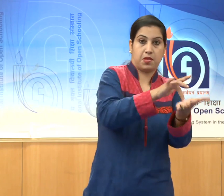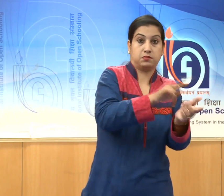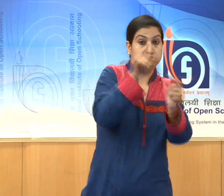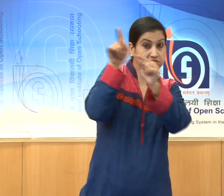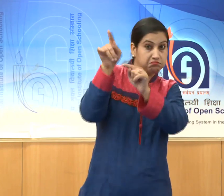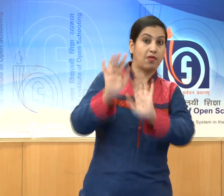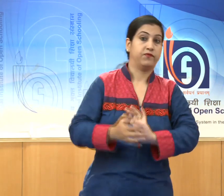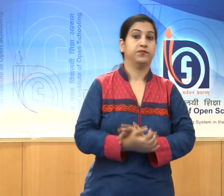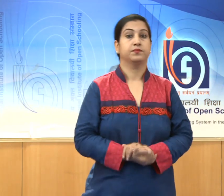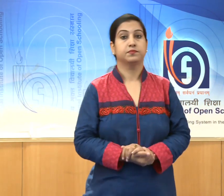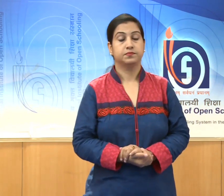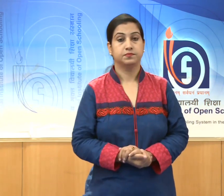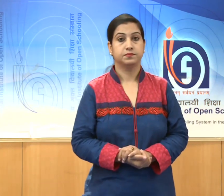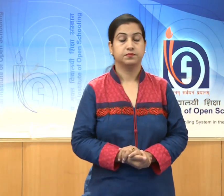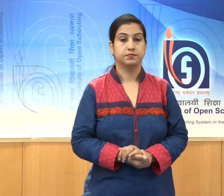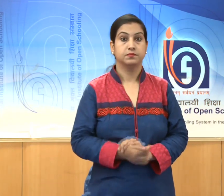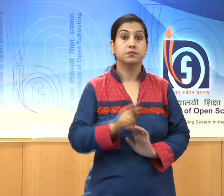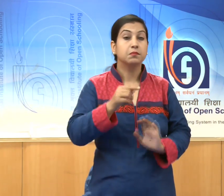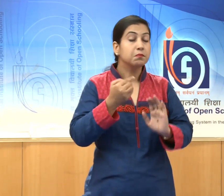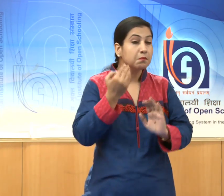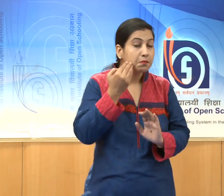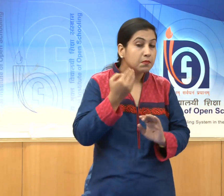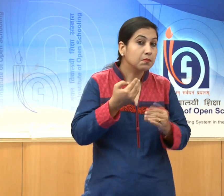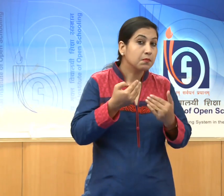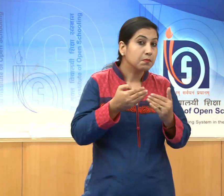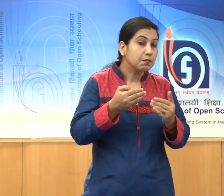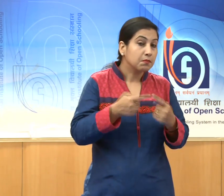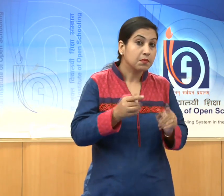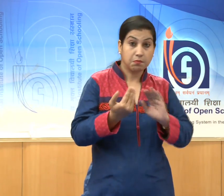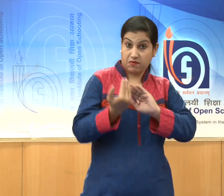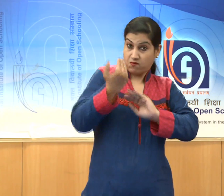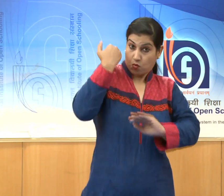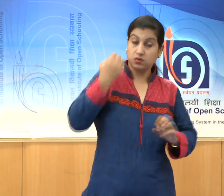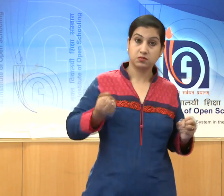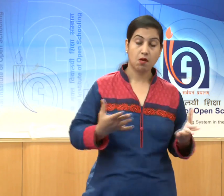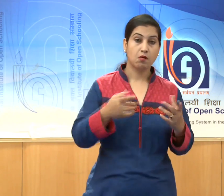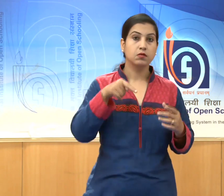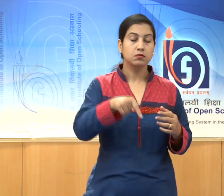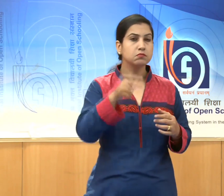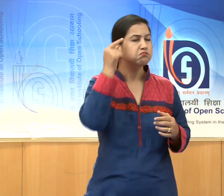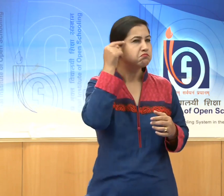Though initially, it was considered that